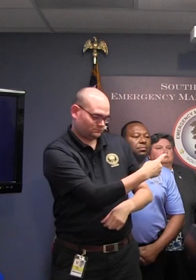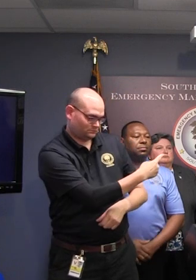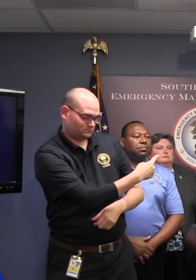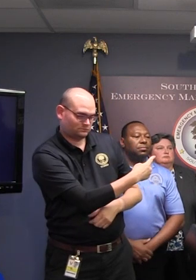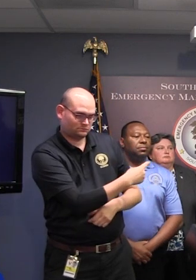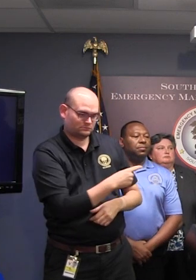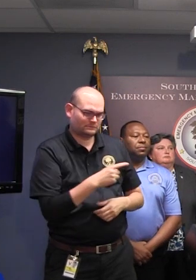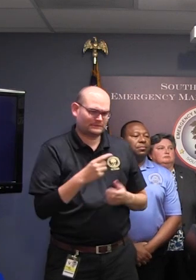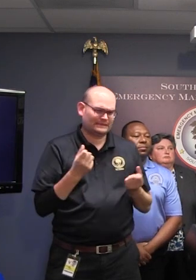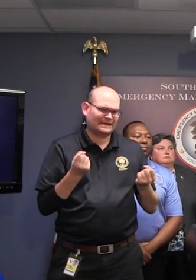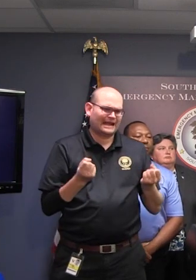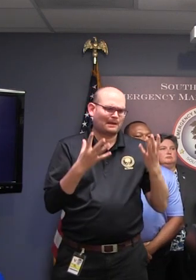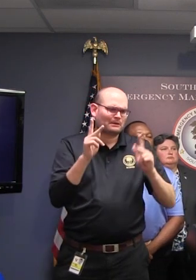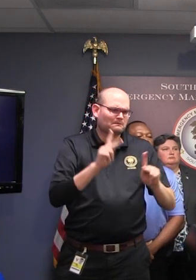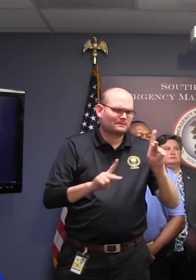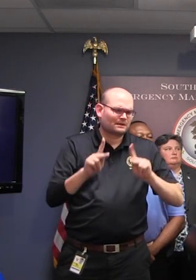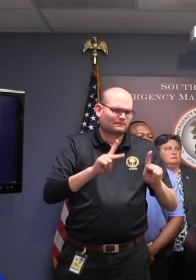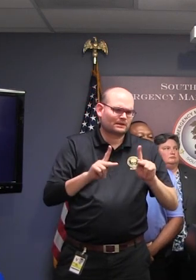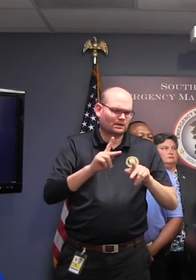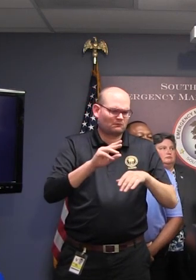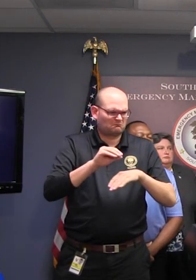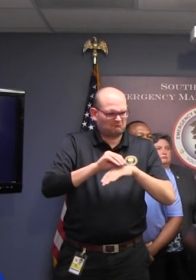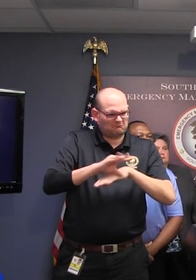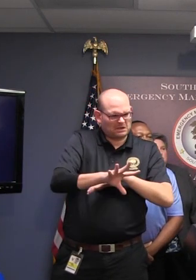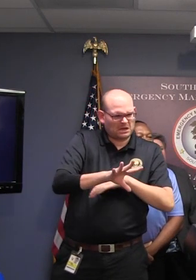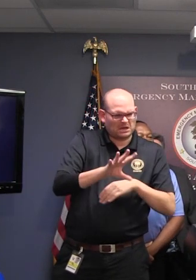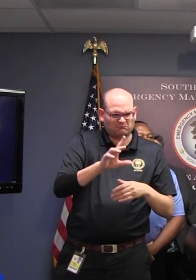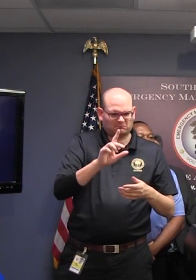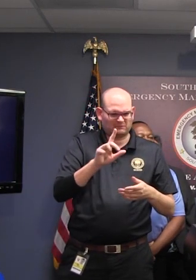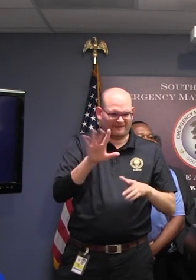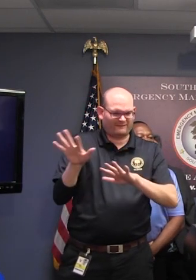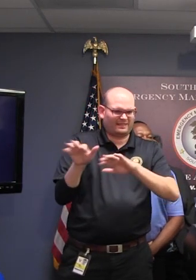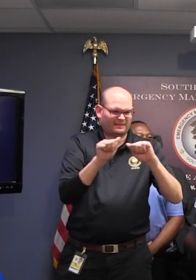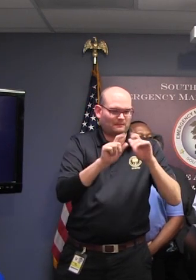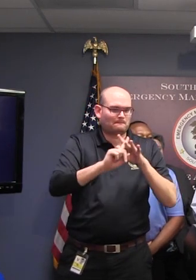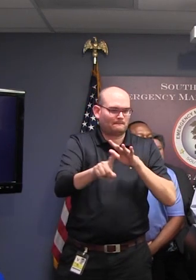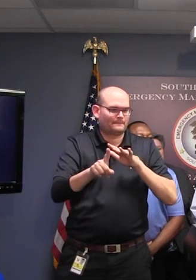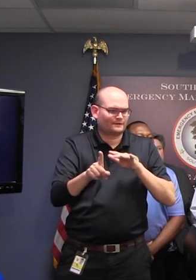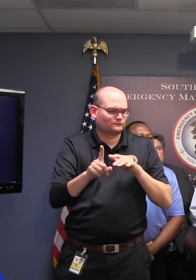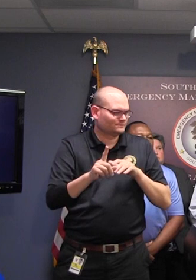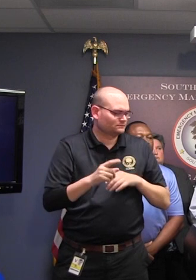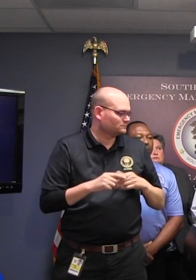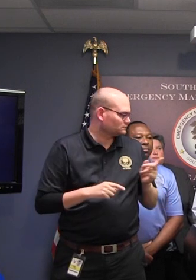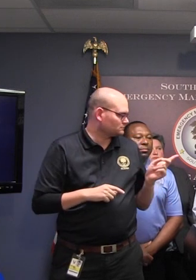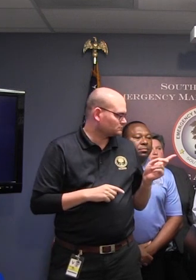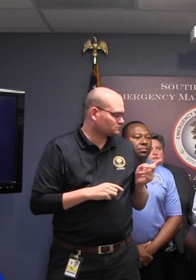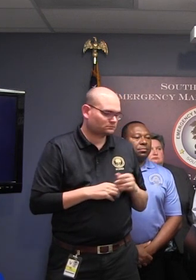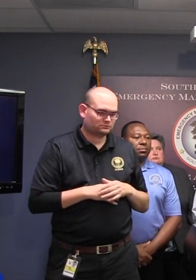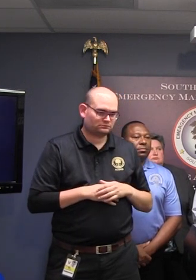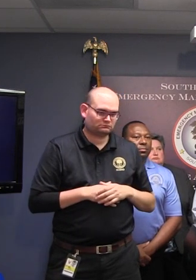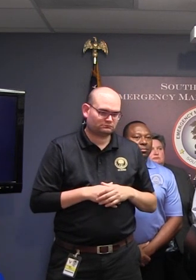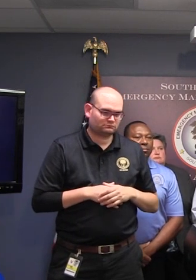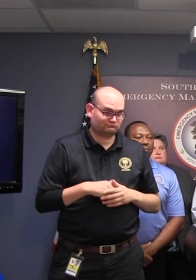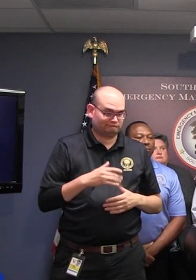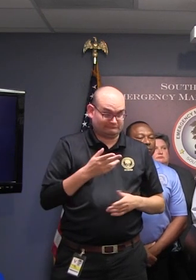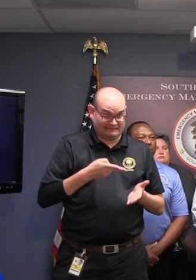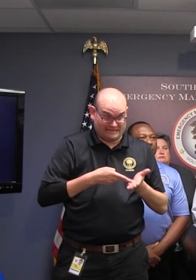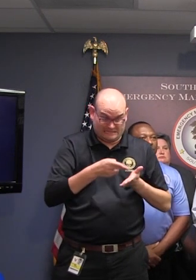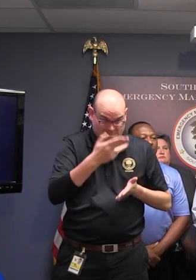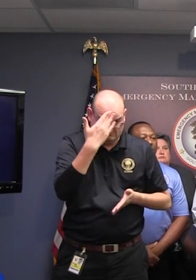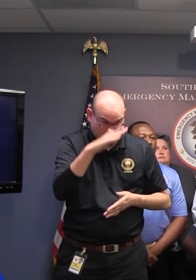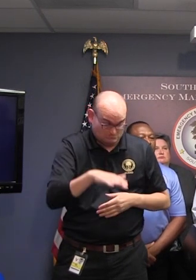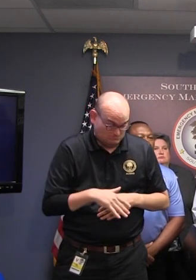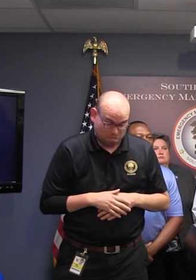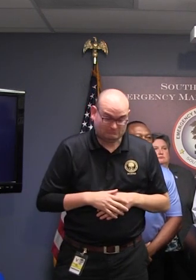are being ordered to evacuate from these barrier islands? I don't know how many are still on the islands right